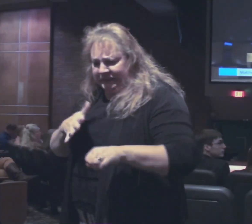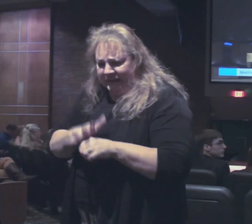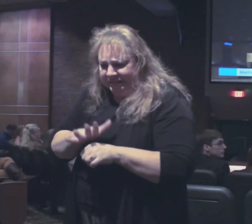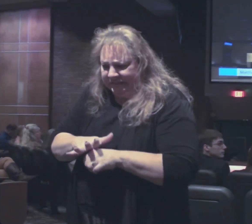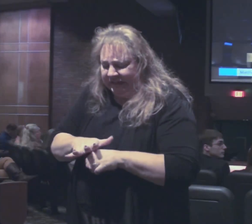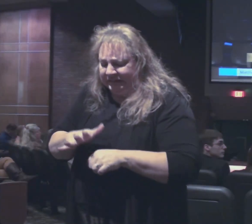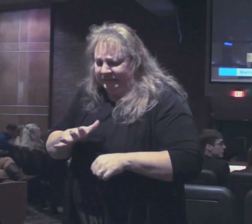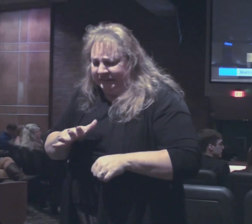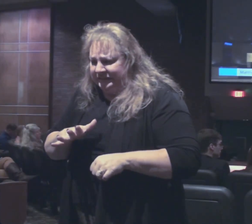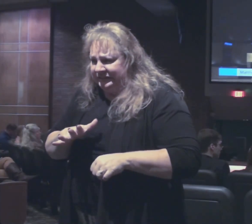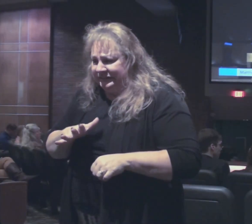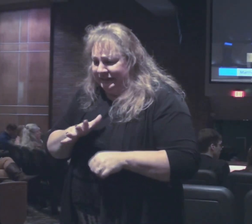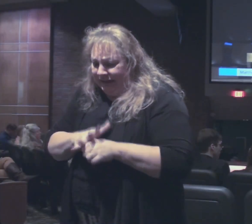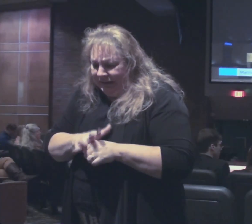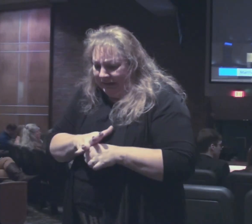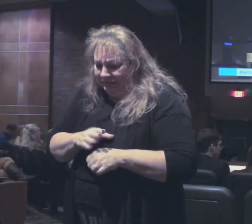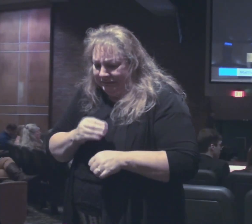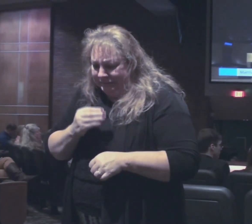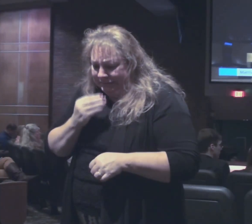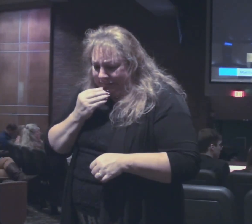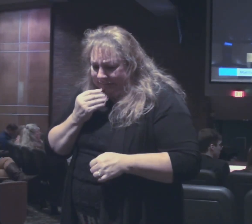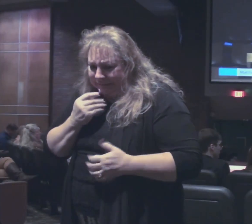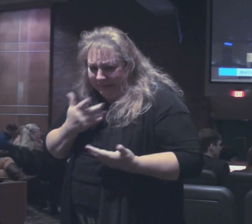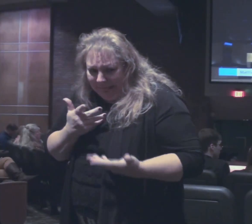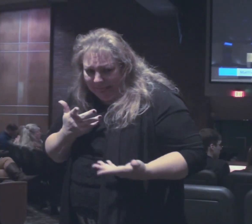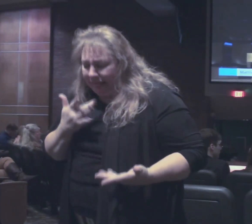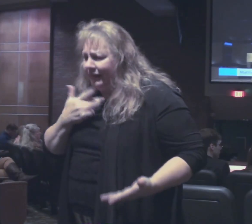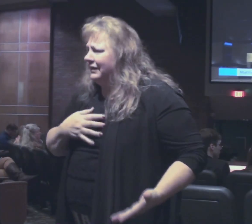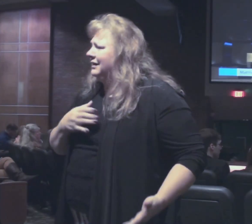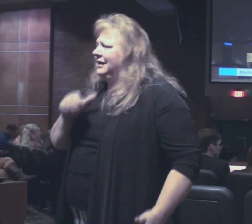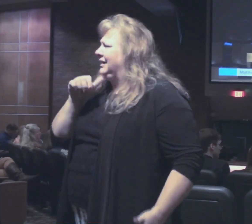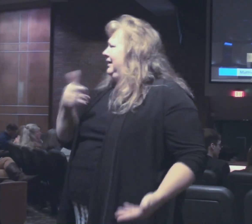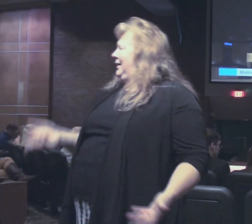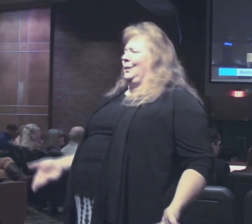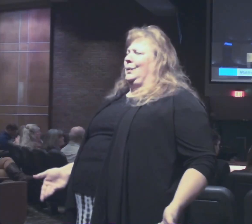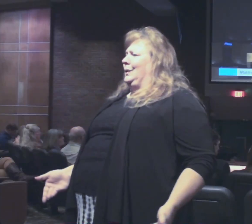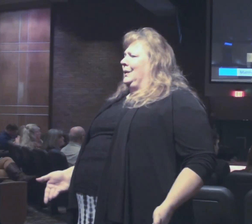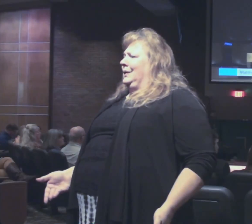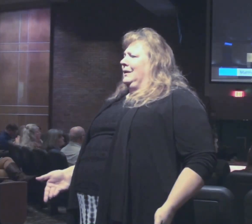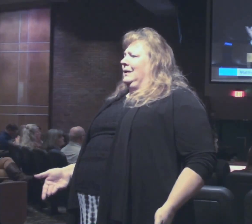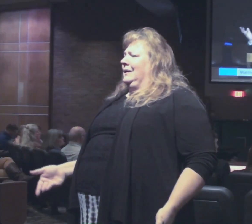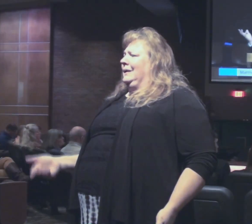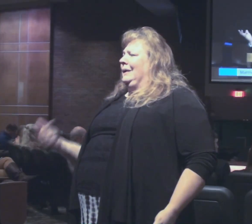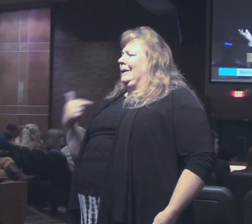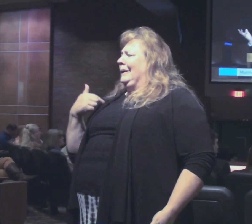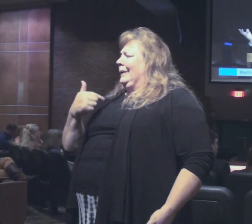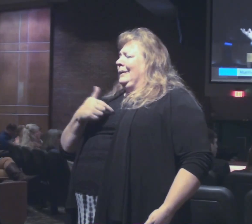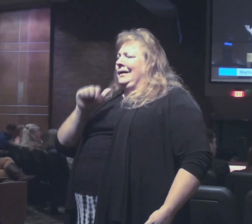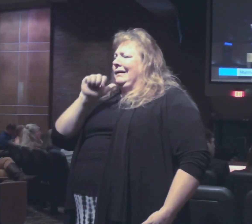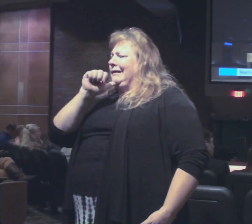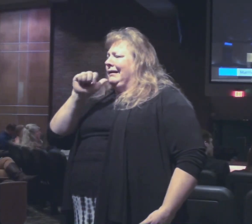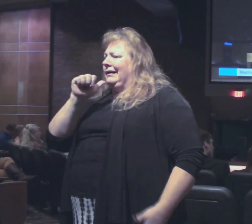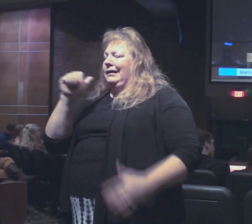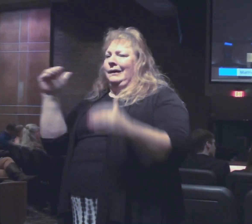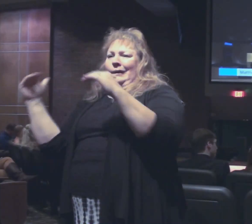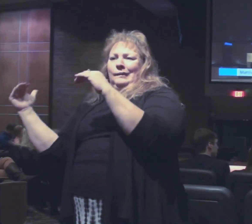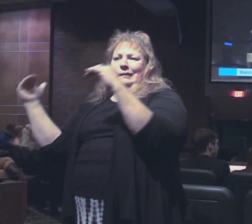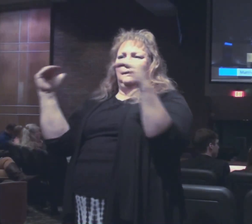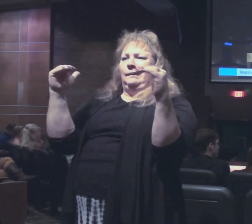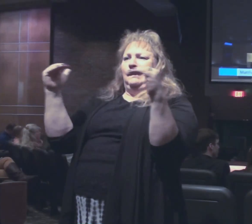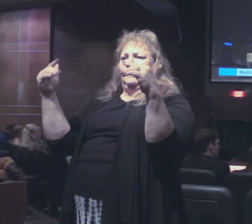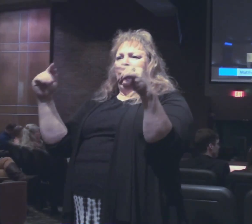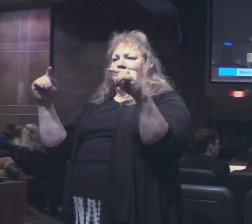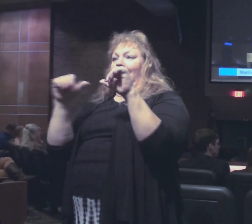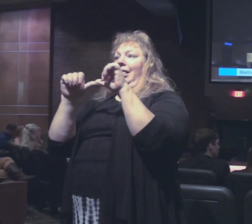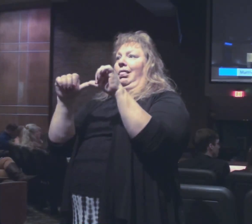to just get enough to live. We're not in the of where war is going